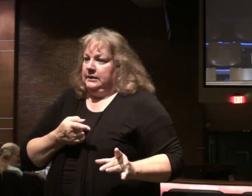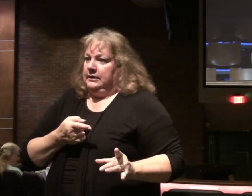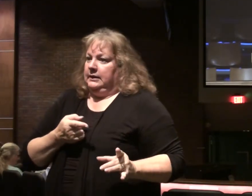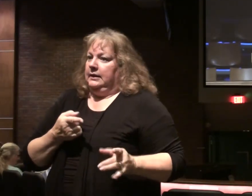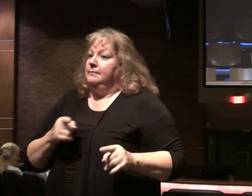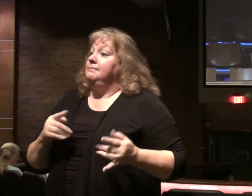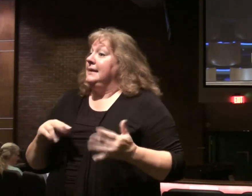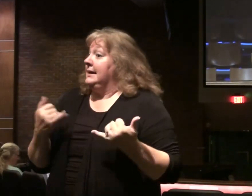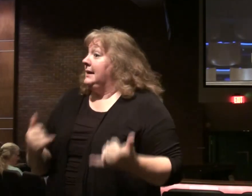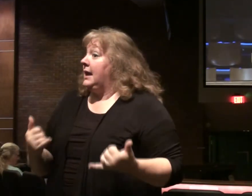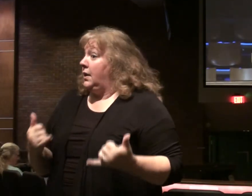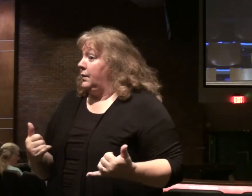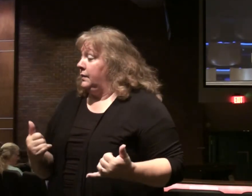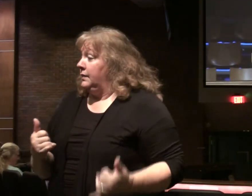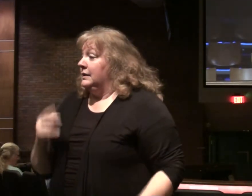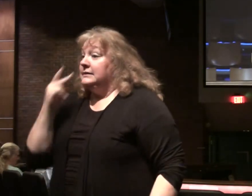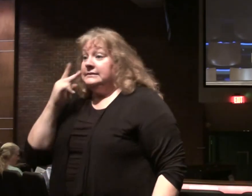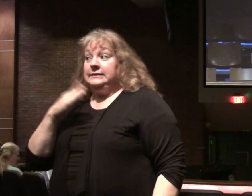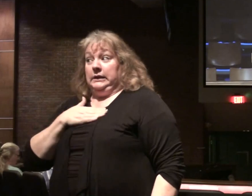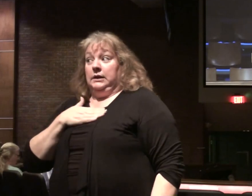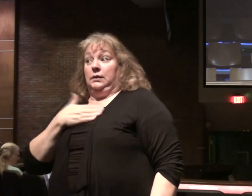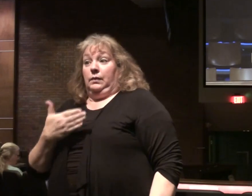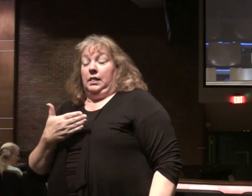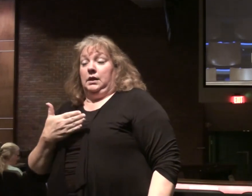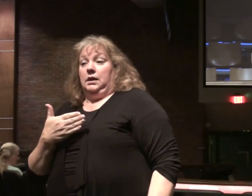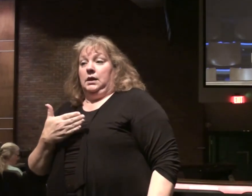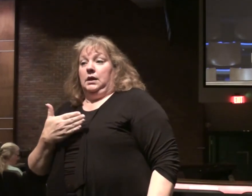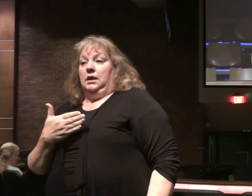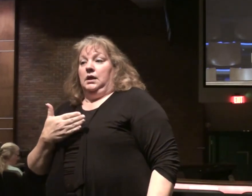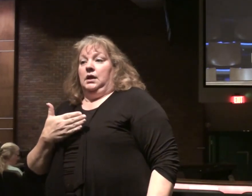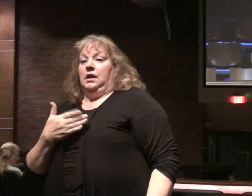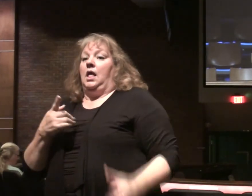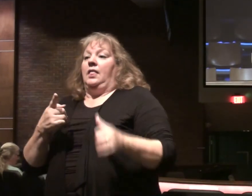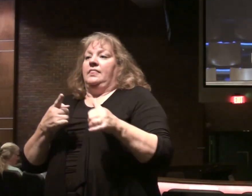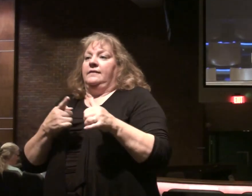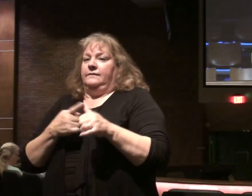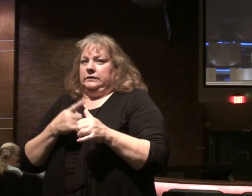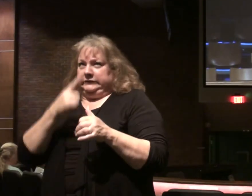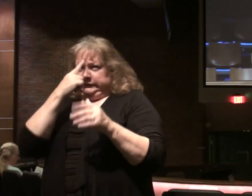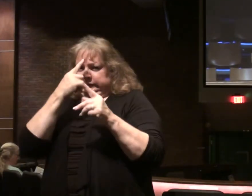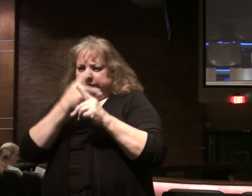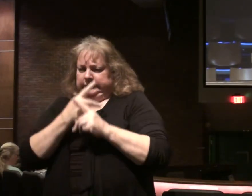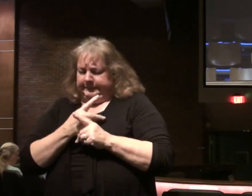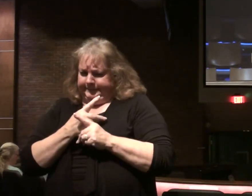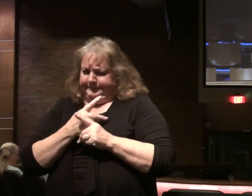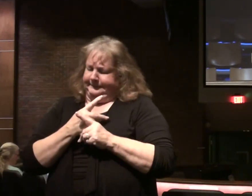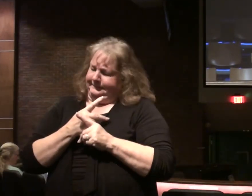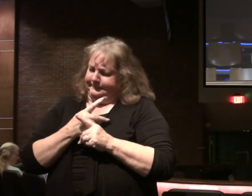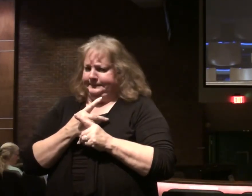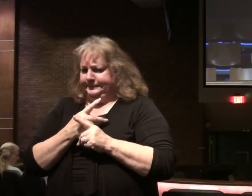present tense. We're going to see in a minute. Lord willing. There is an initial counting the cost. Of a believer. Up front.